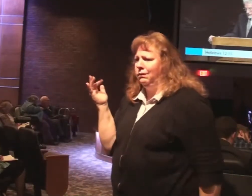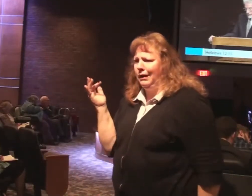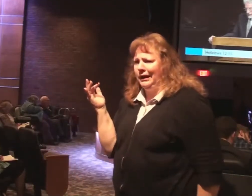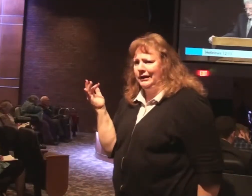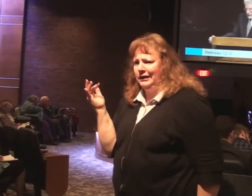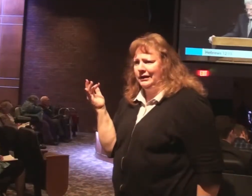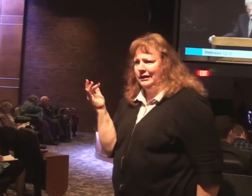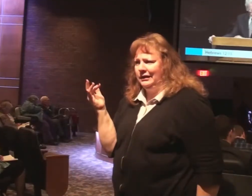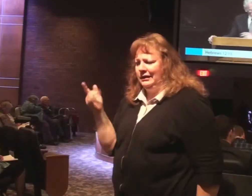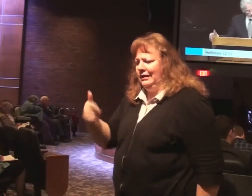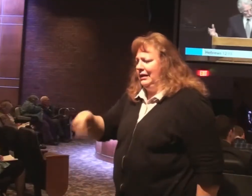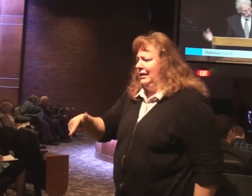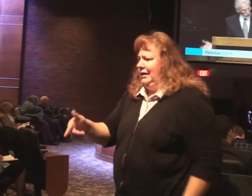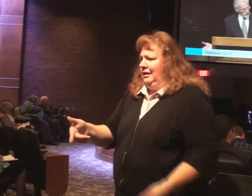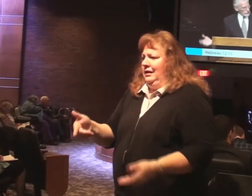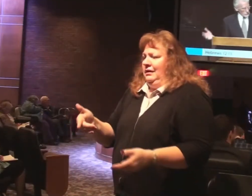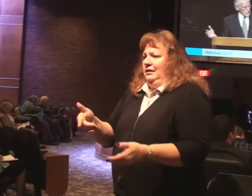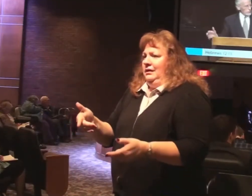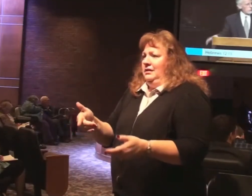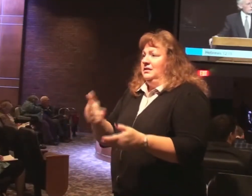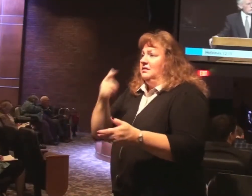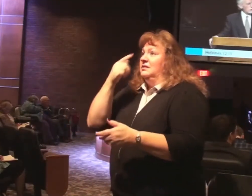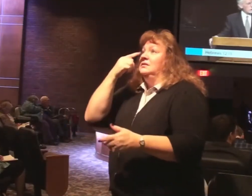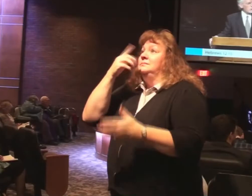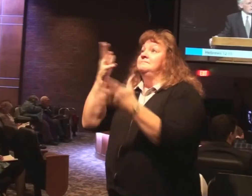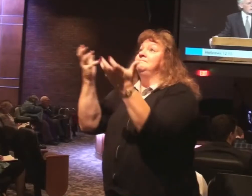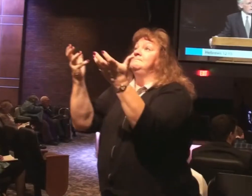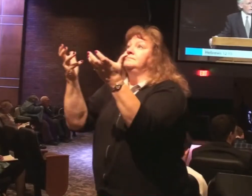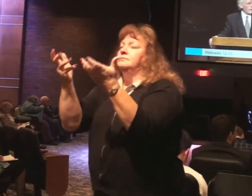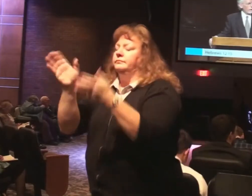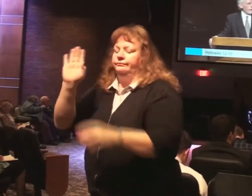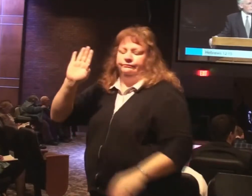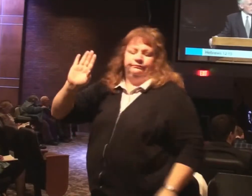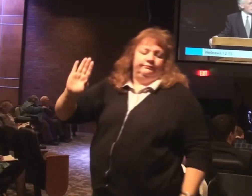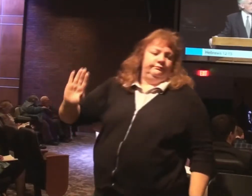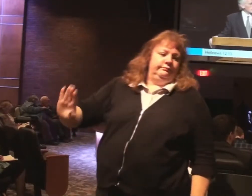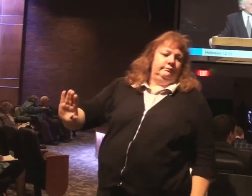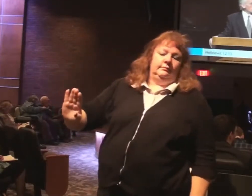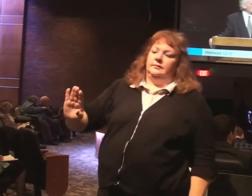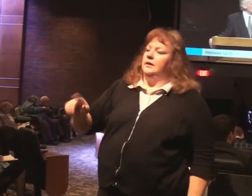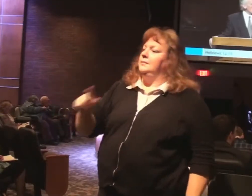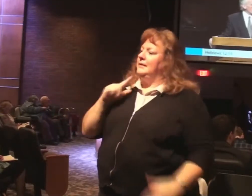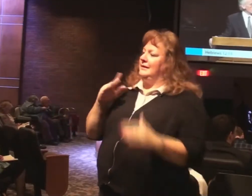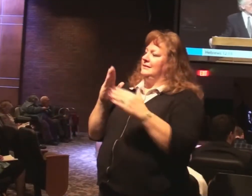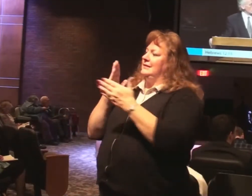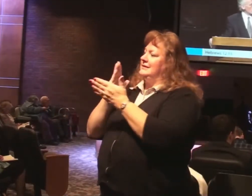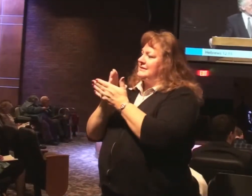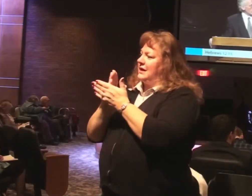Have lost all interest. Is because they stopped short of God's saving grace.